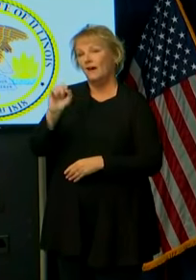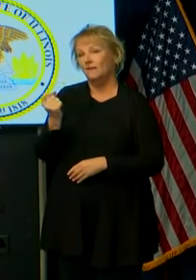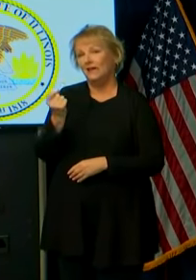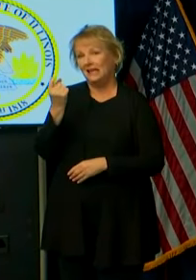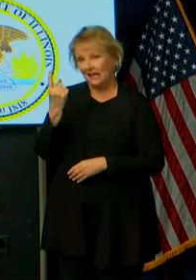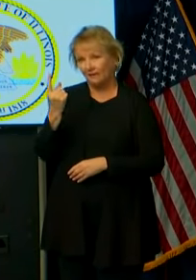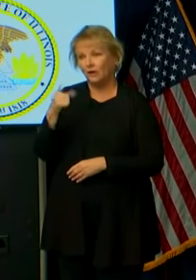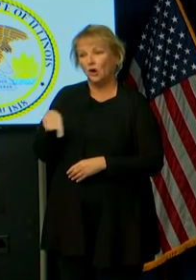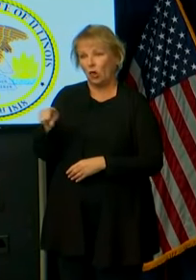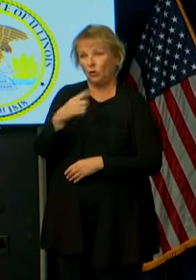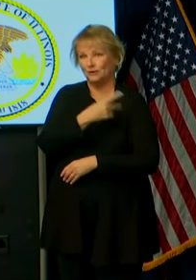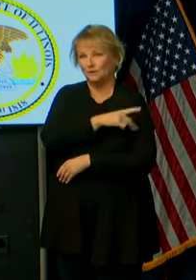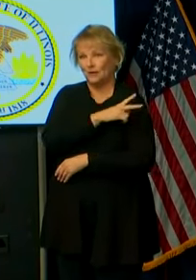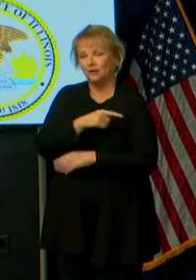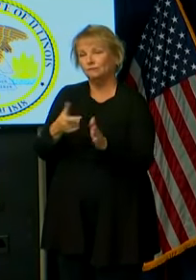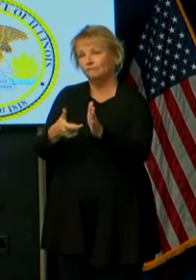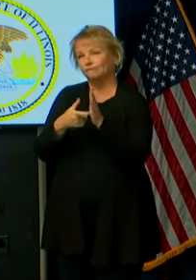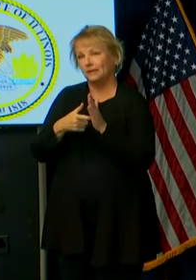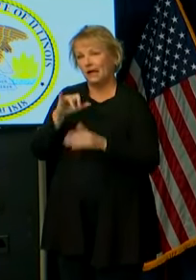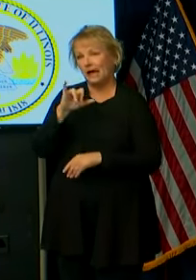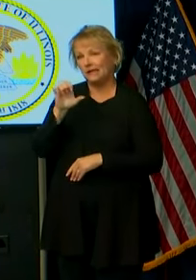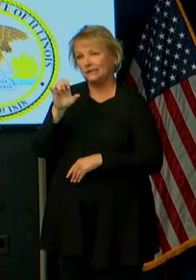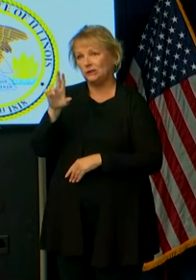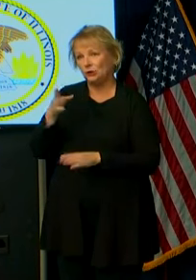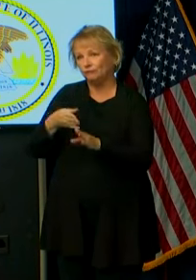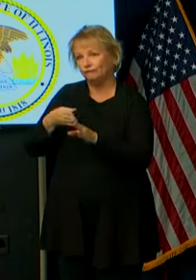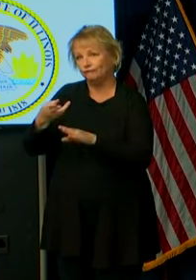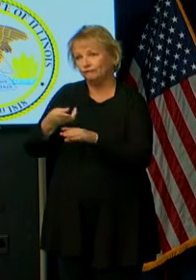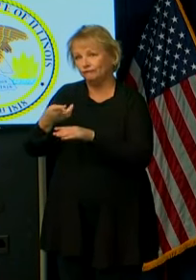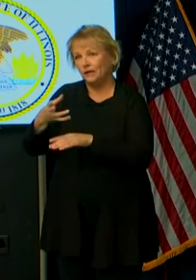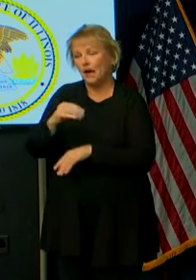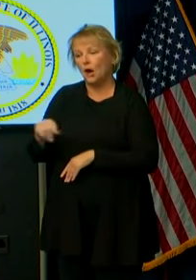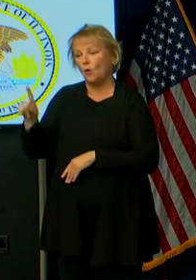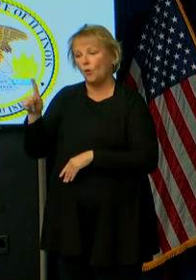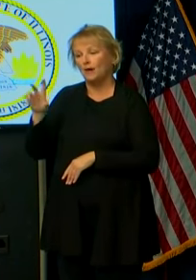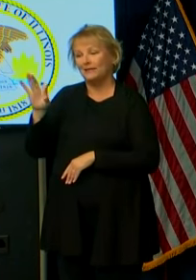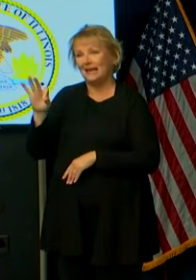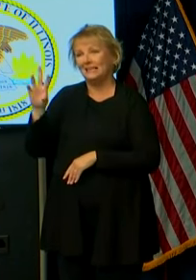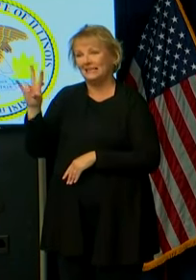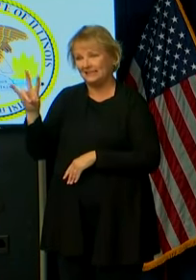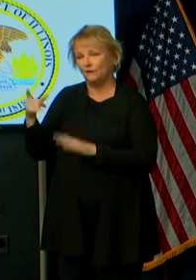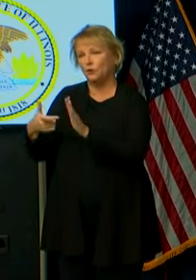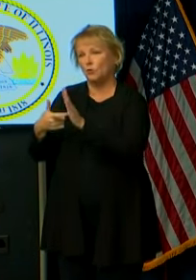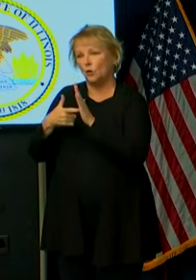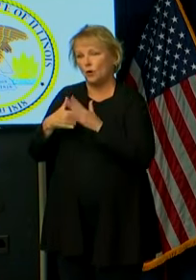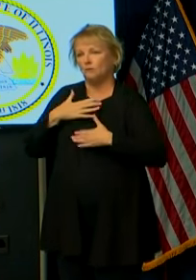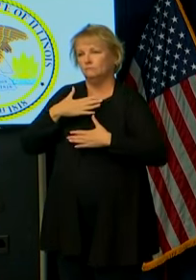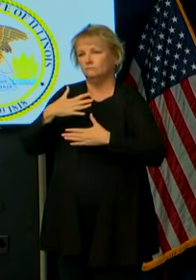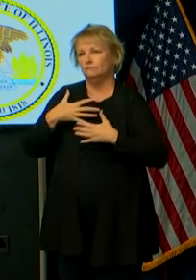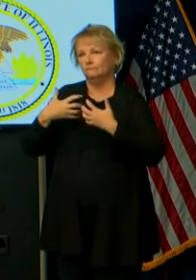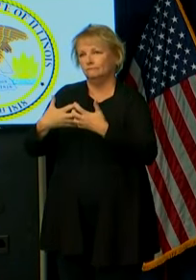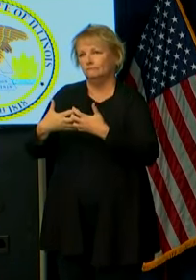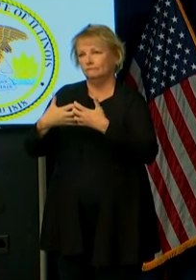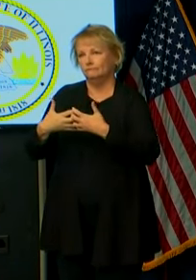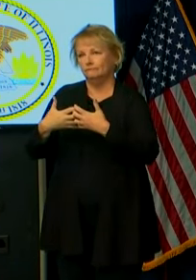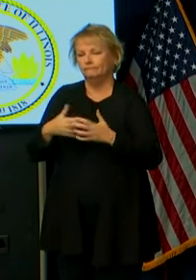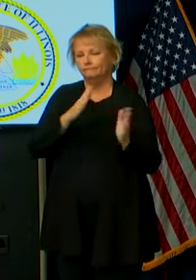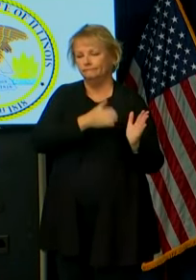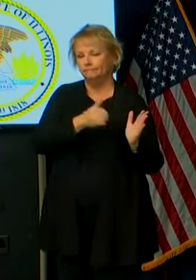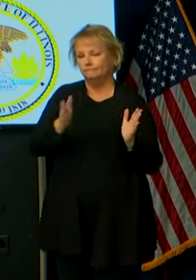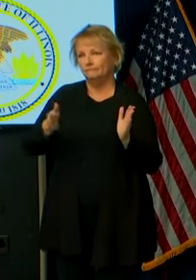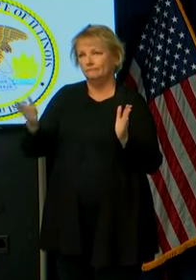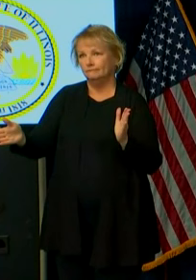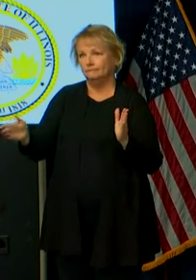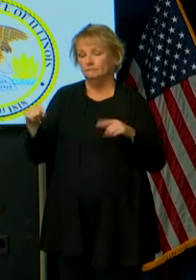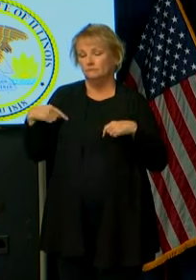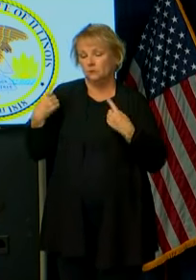COVID patients were in the ICU and 197 patients were on ventilators. In the last